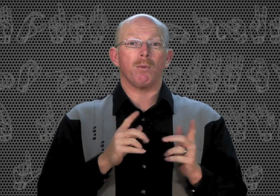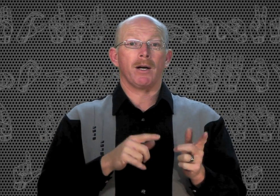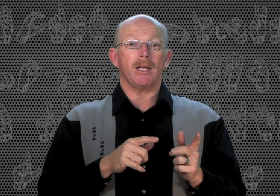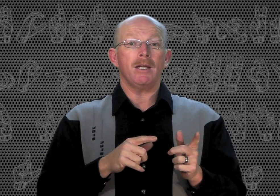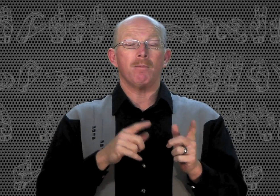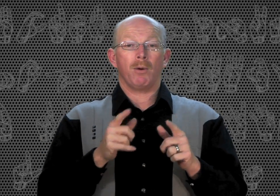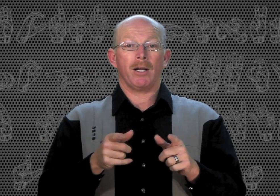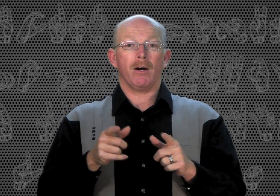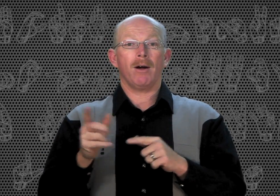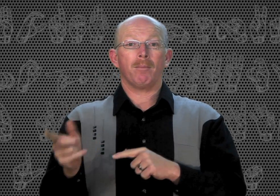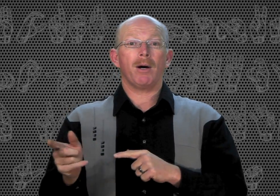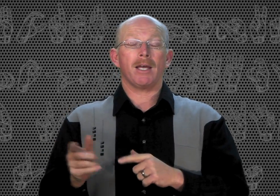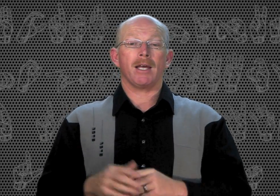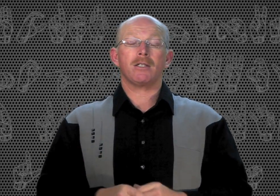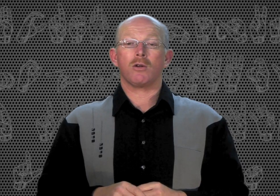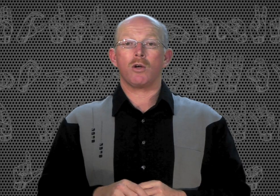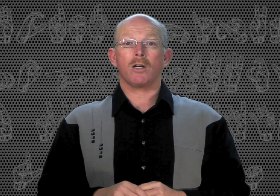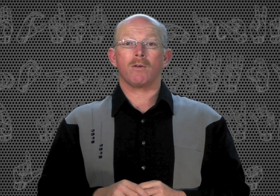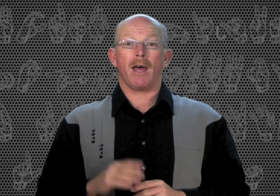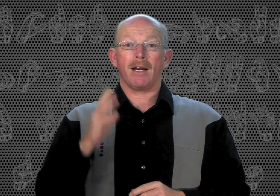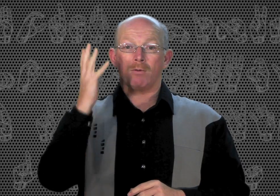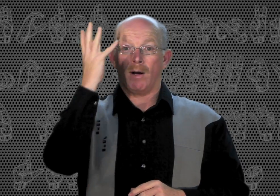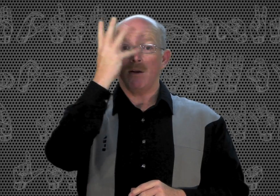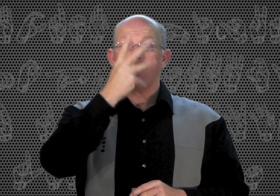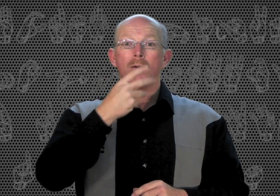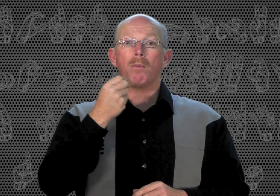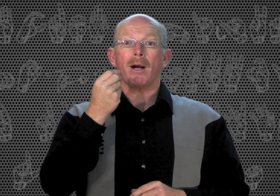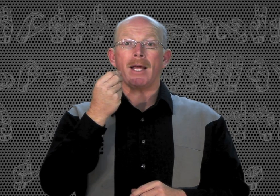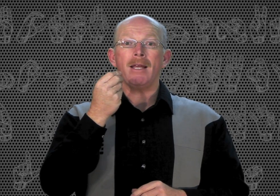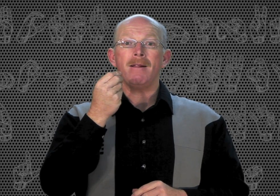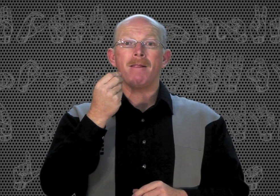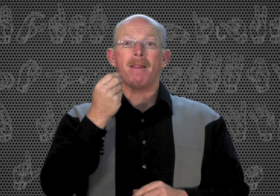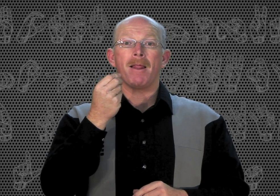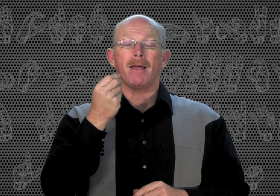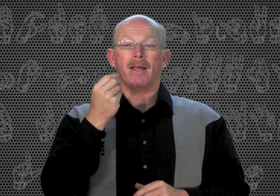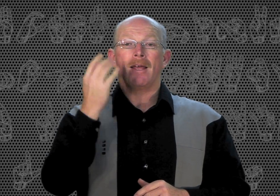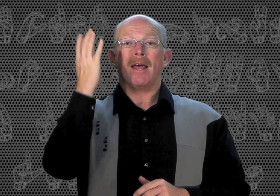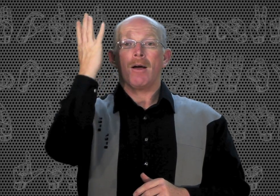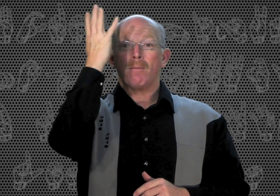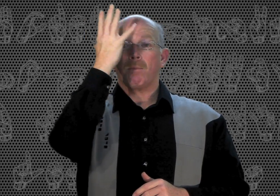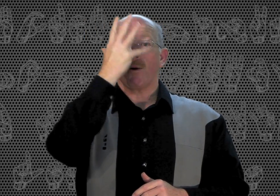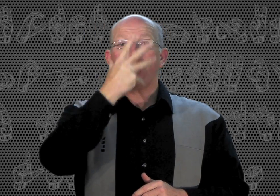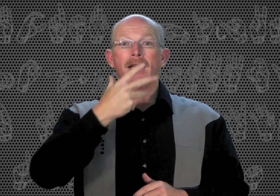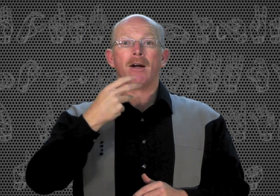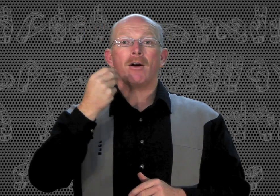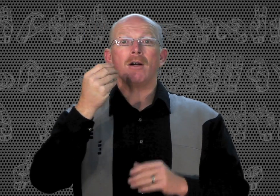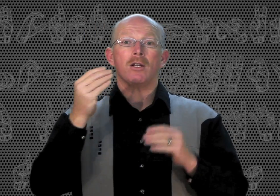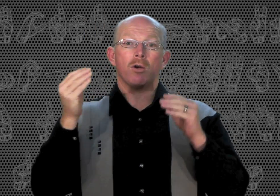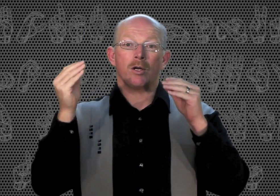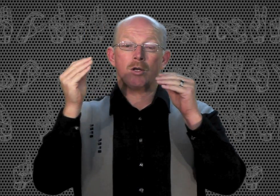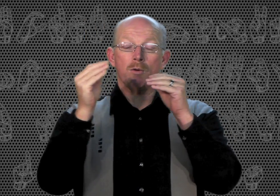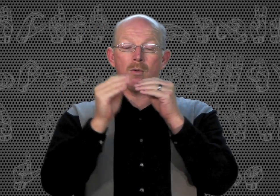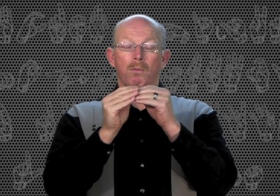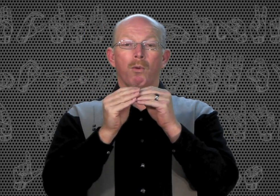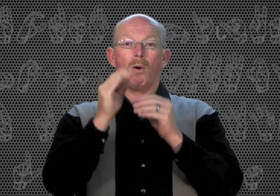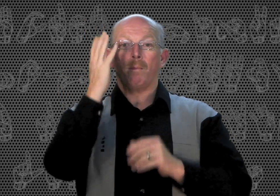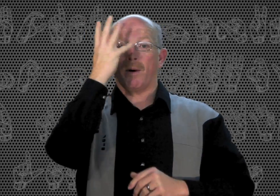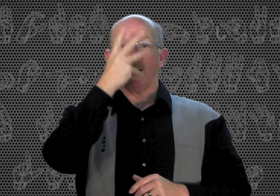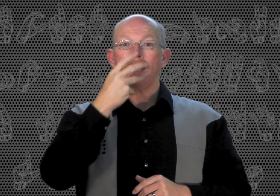pretty, prettier, and prettiest. So you could do that as well. Pretty. Prettier. You could do more pretty